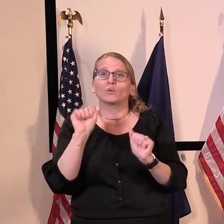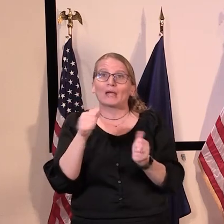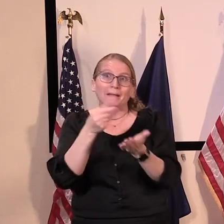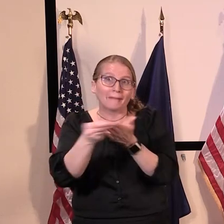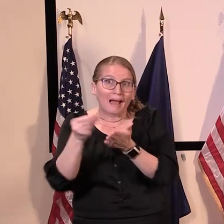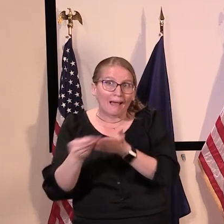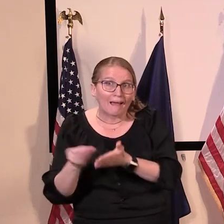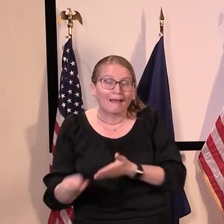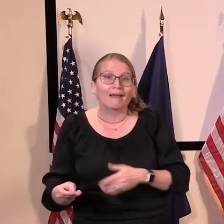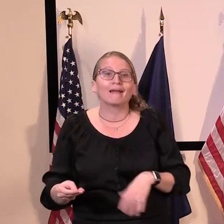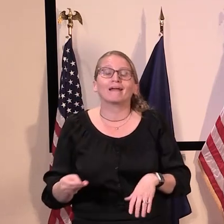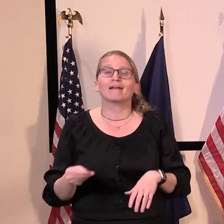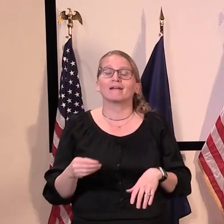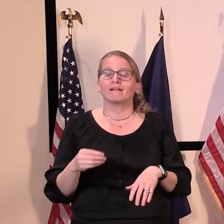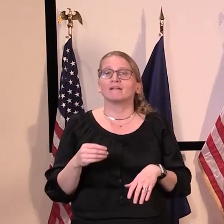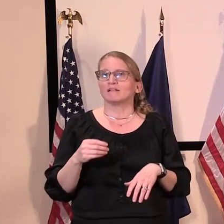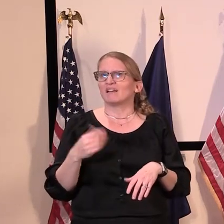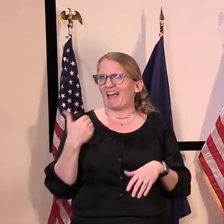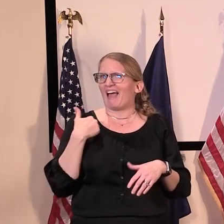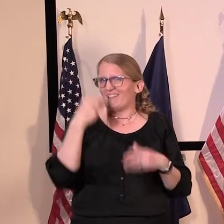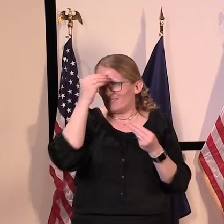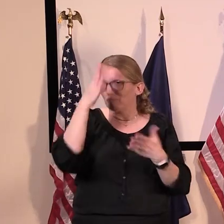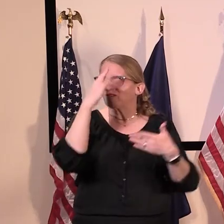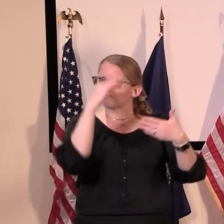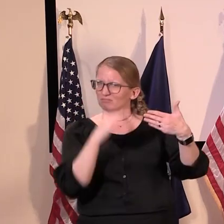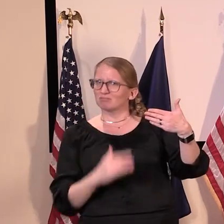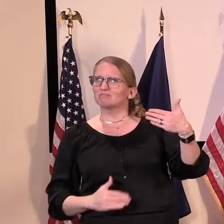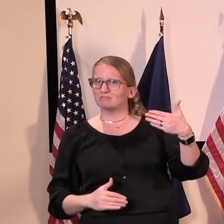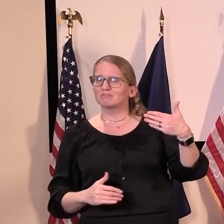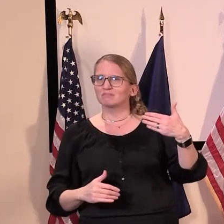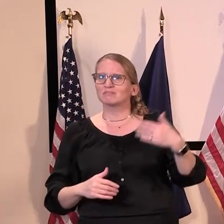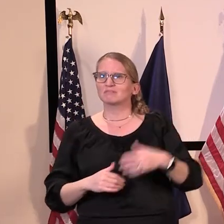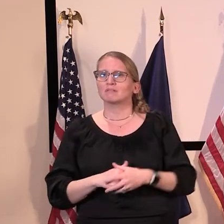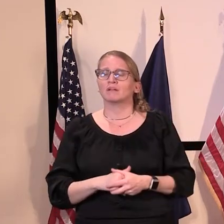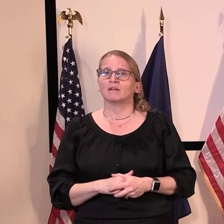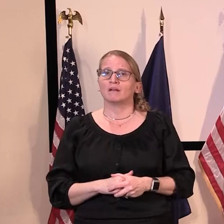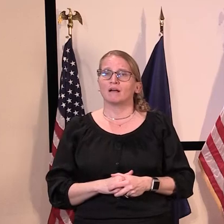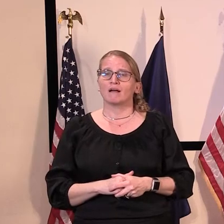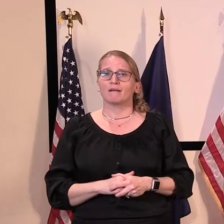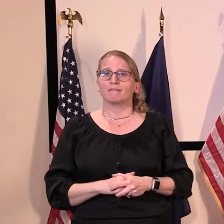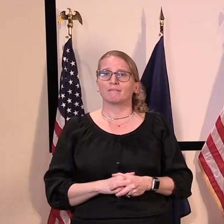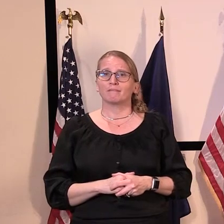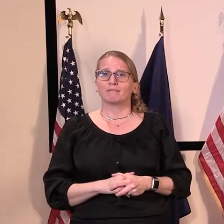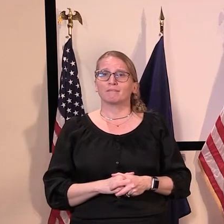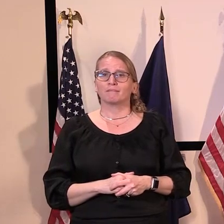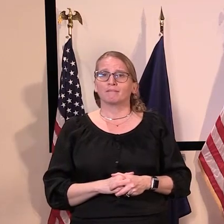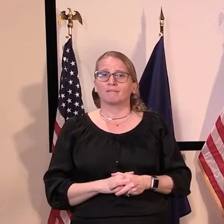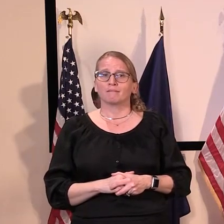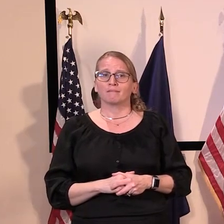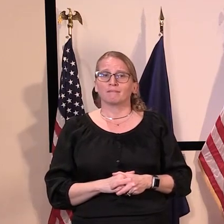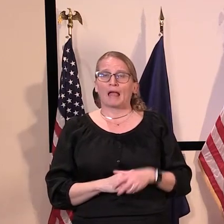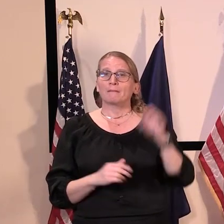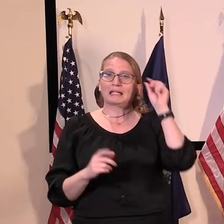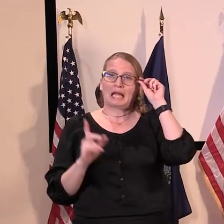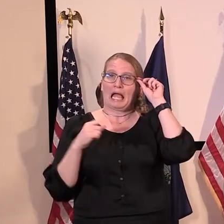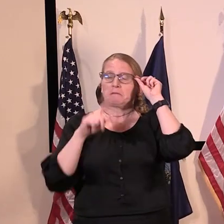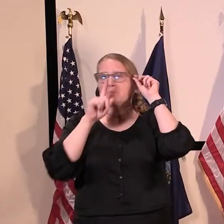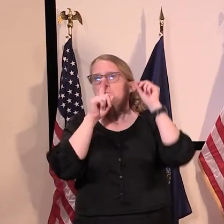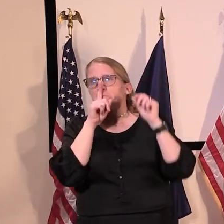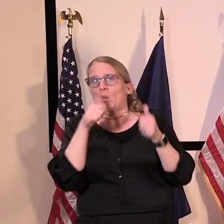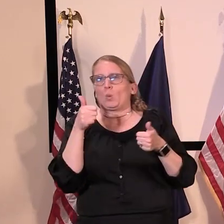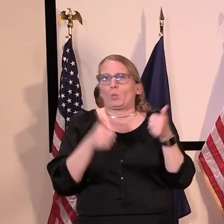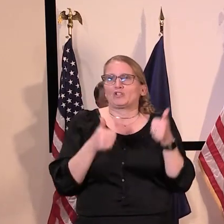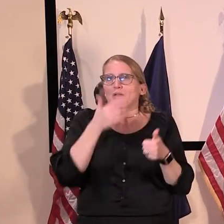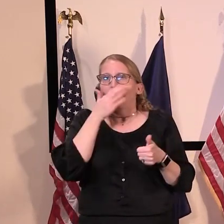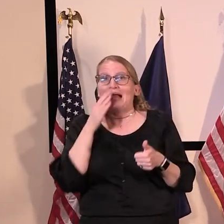them, uh, without, again, making any commentary about, uh, which, which place would be better, or what have